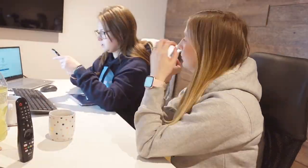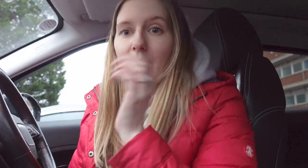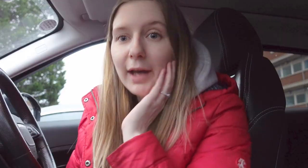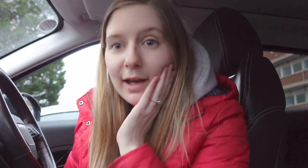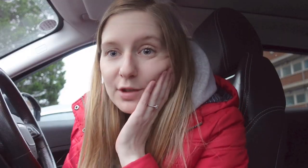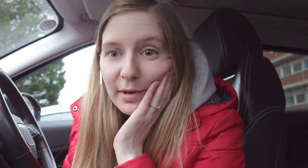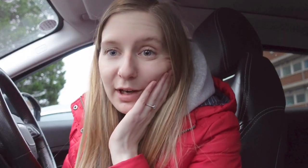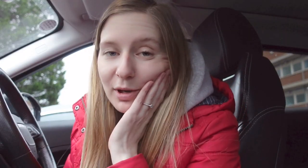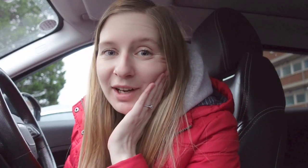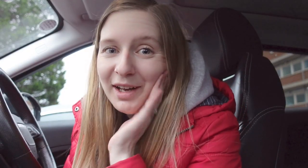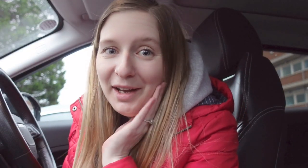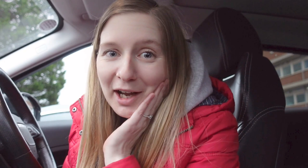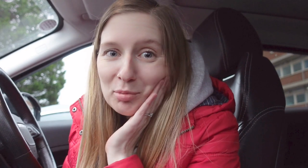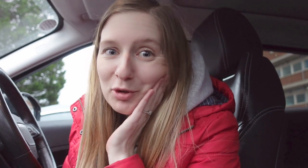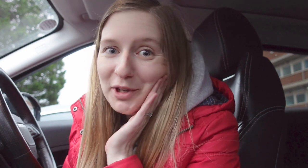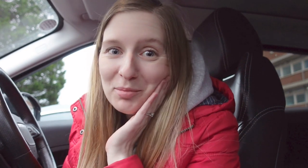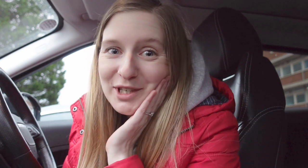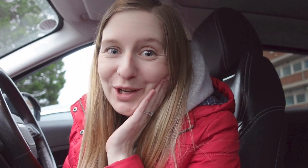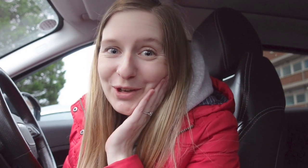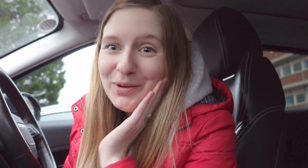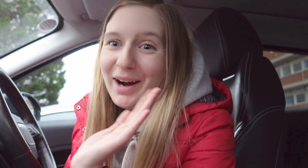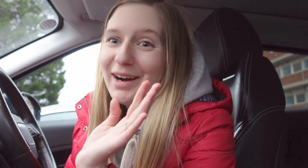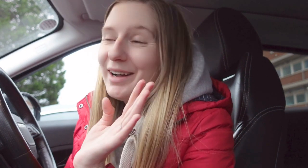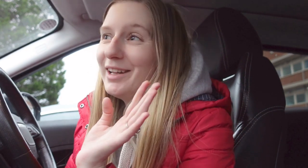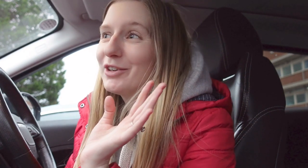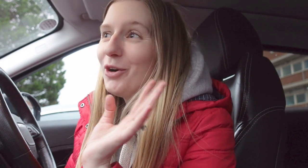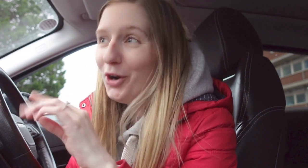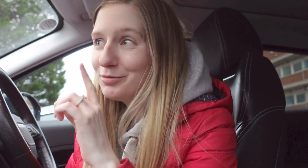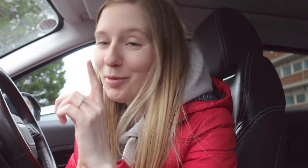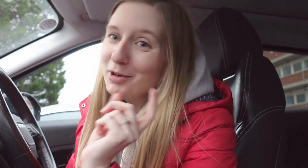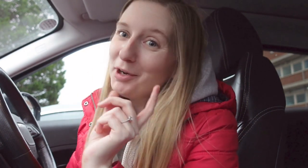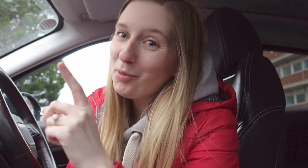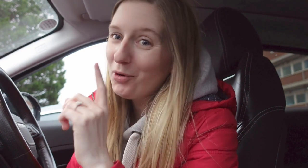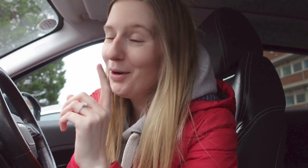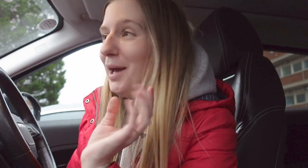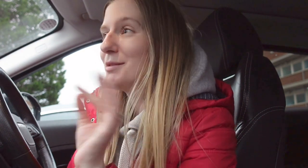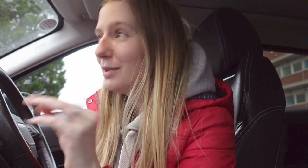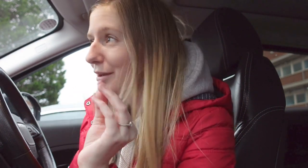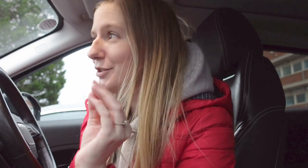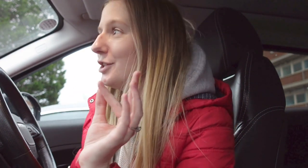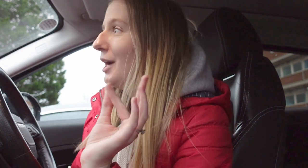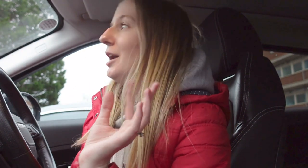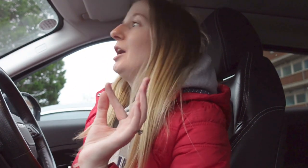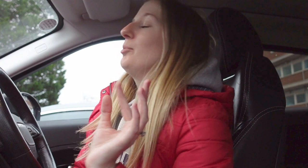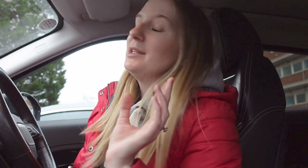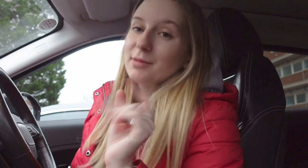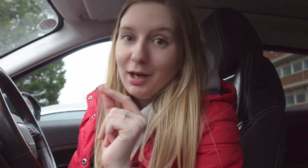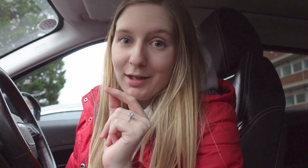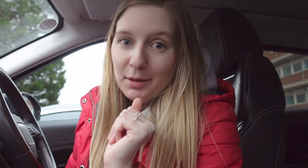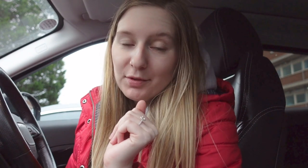okay so I'm now at appointment number two I got home from appointment number one had some lunch played some card games with